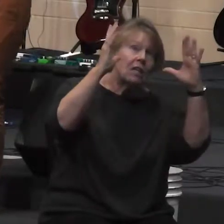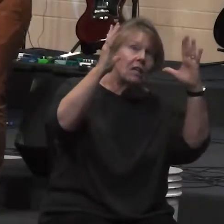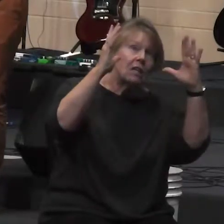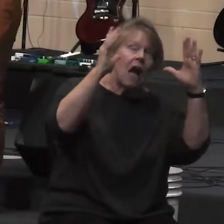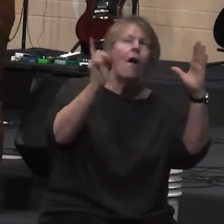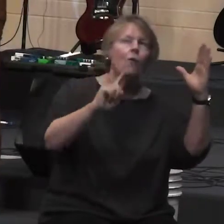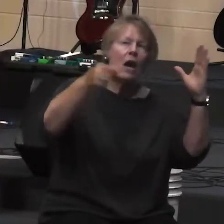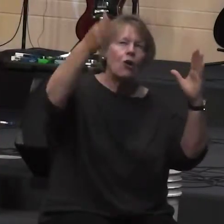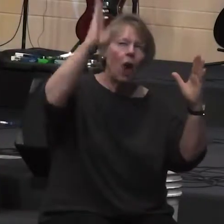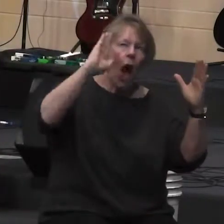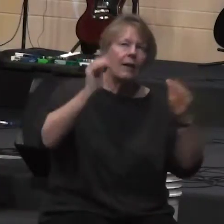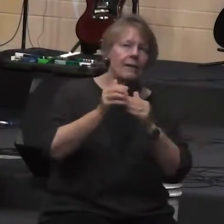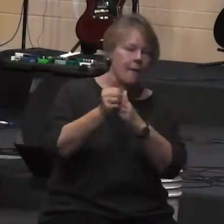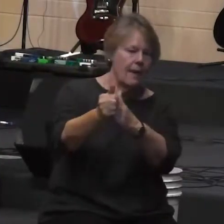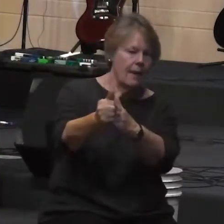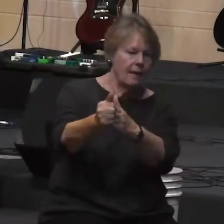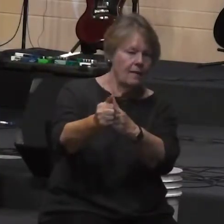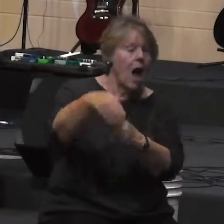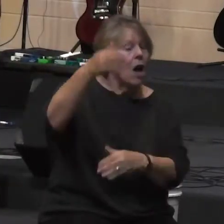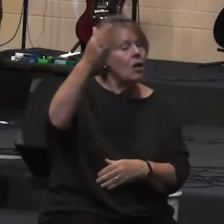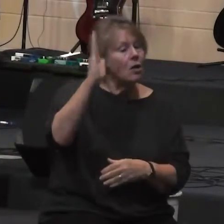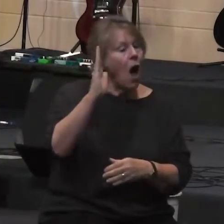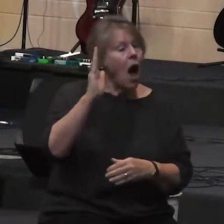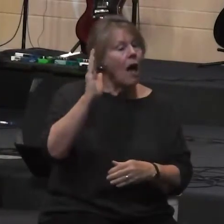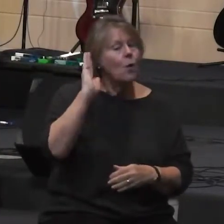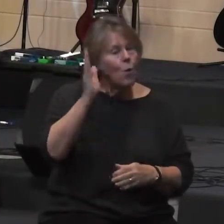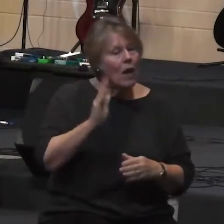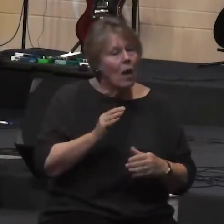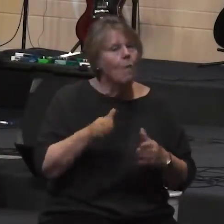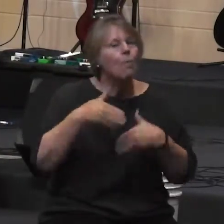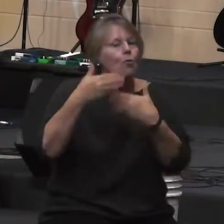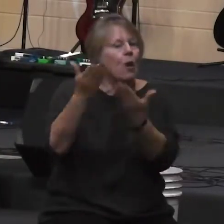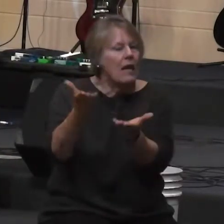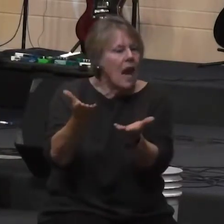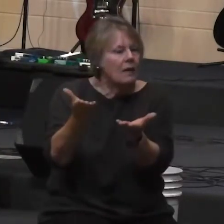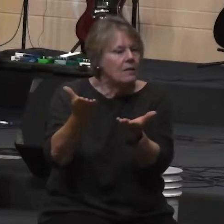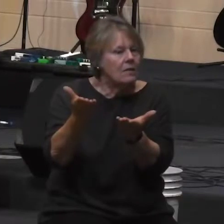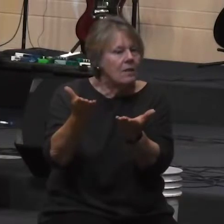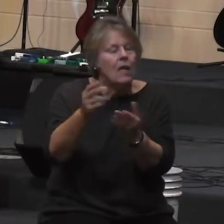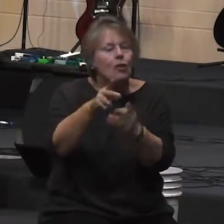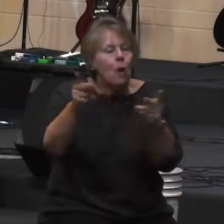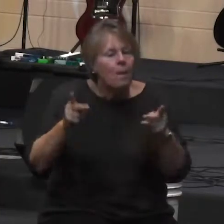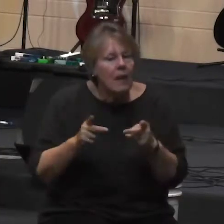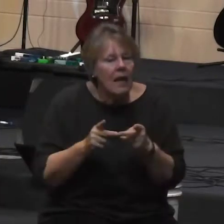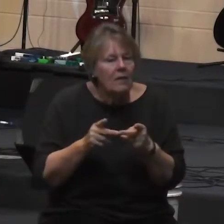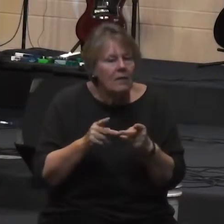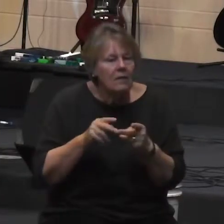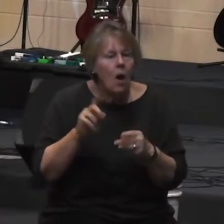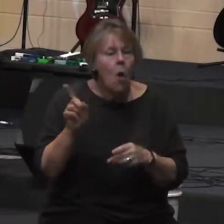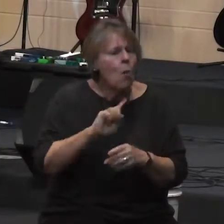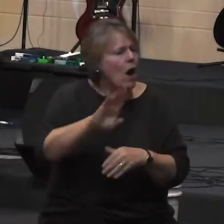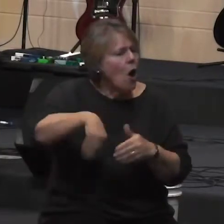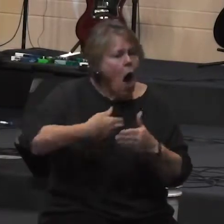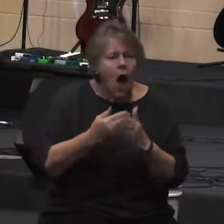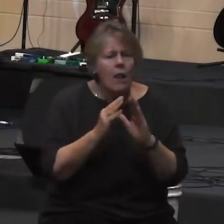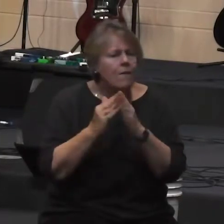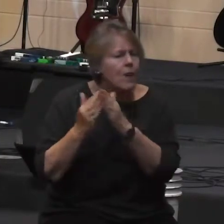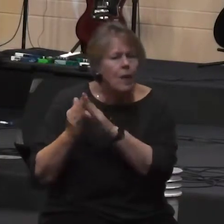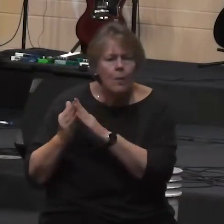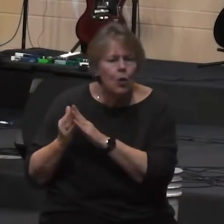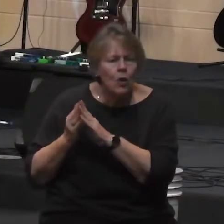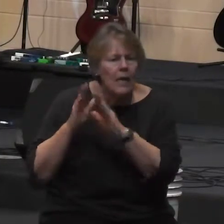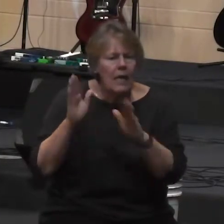things God is going to bring us to a place where the needs of all people of the whole community are provided for and that indeed does give us hope